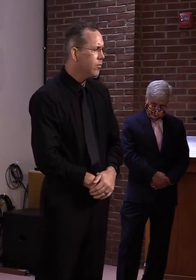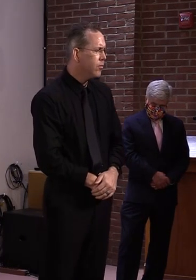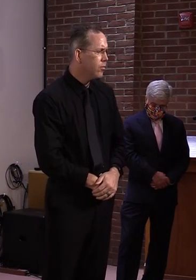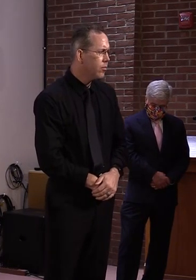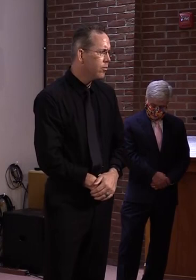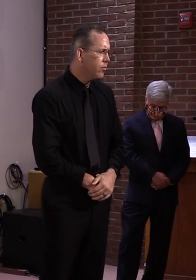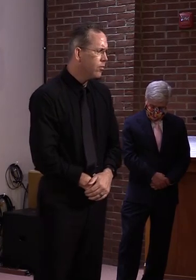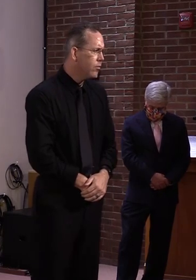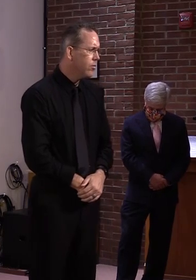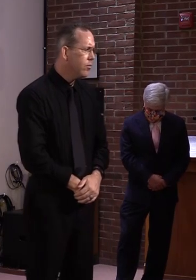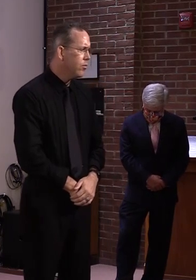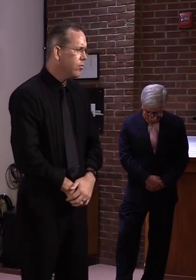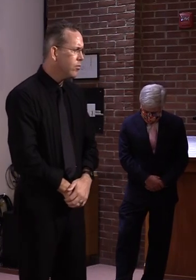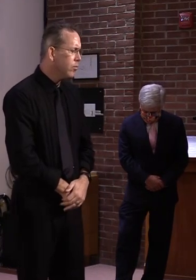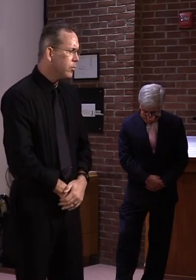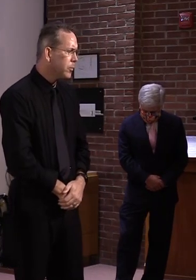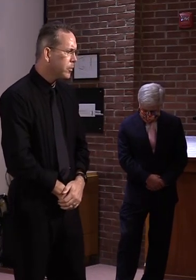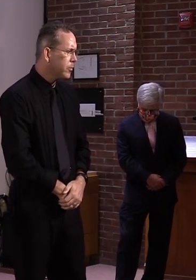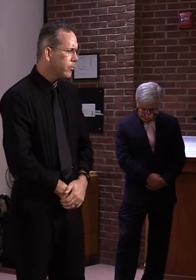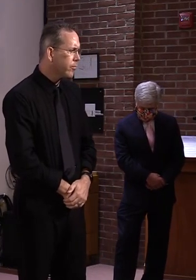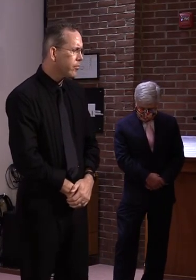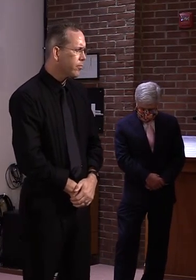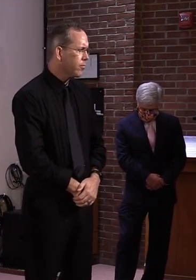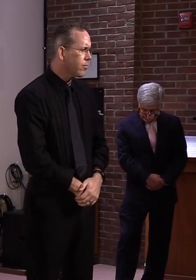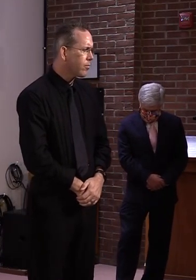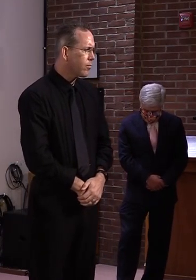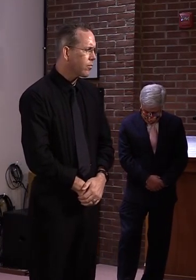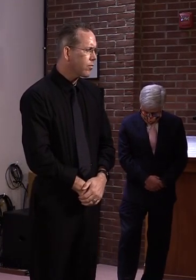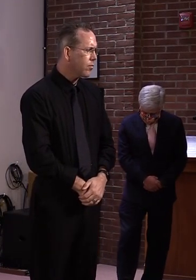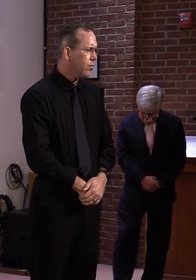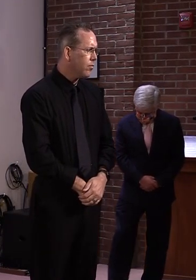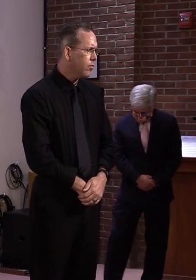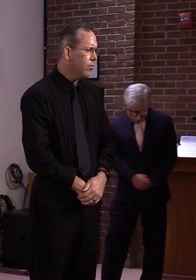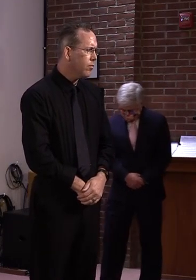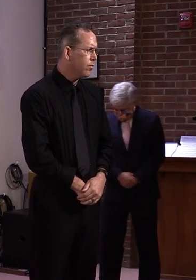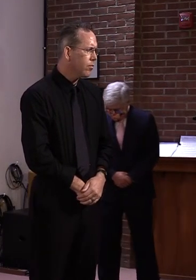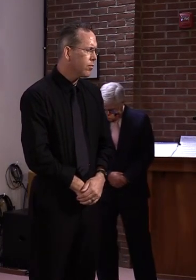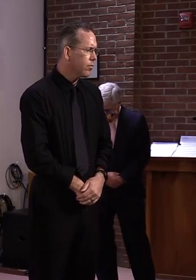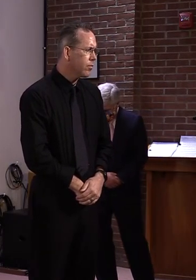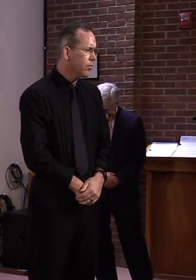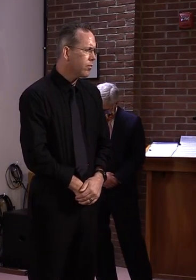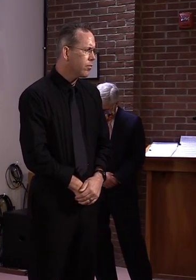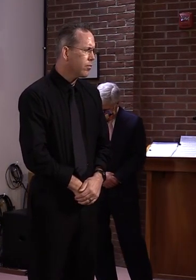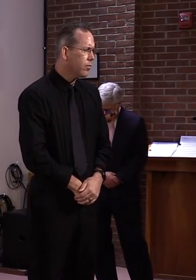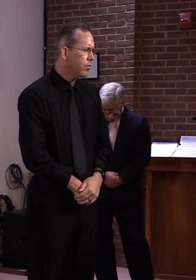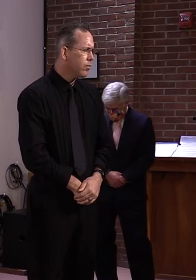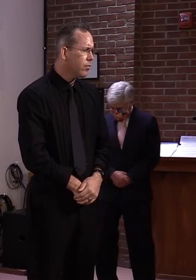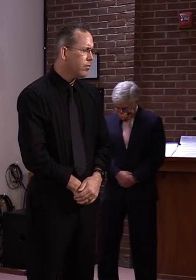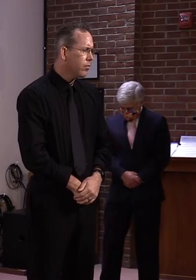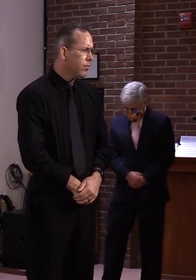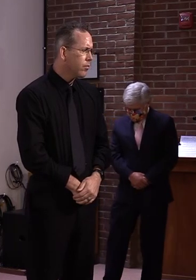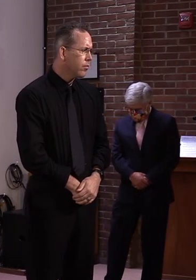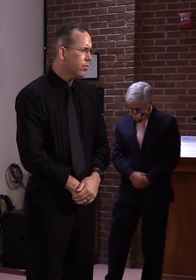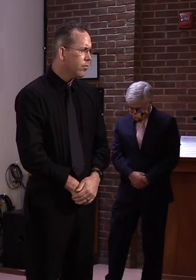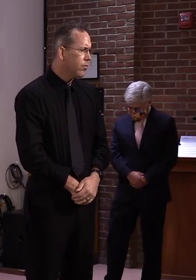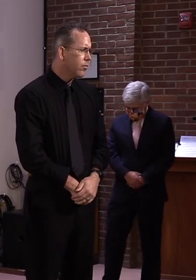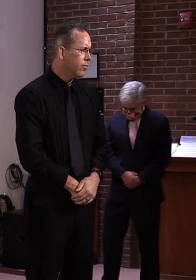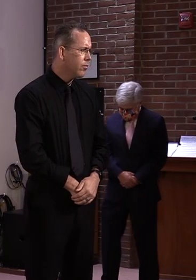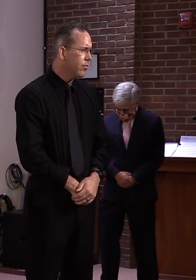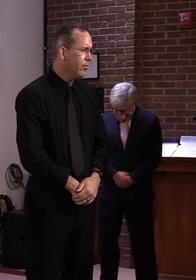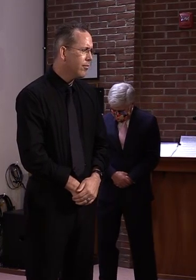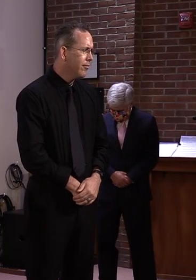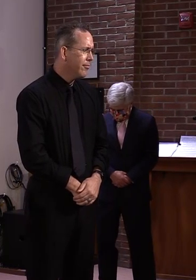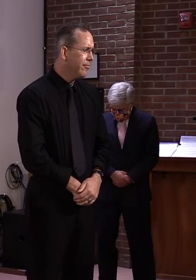elementary through high schools in the fall. And it's clear